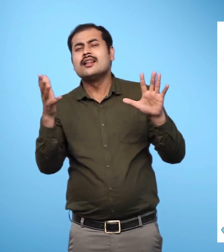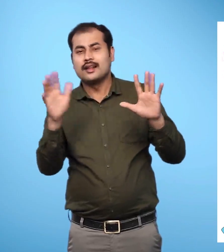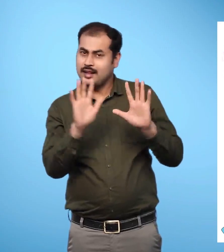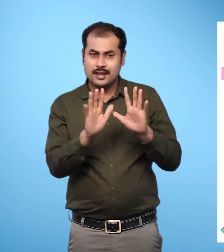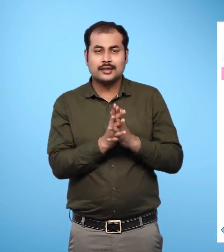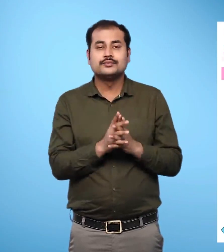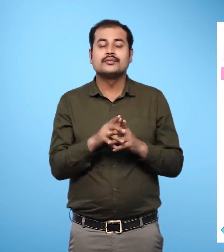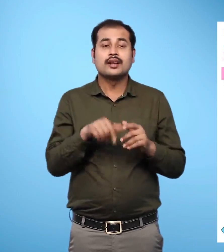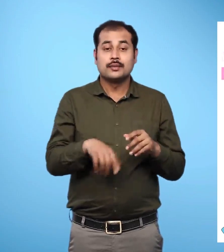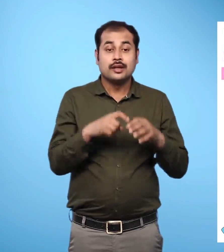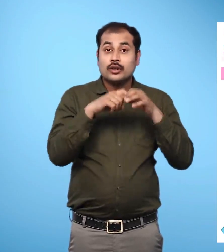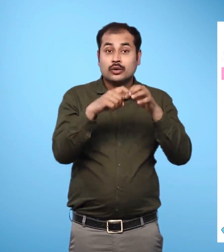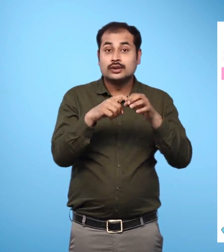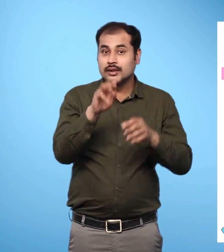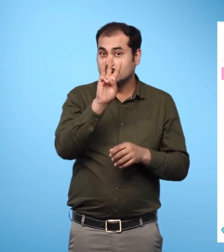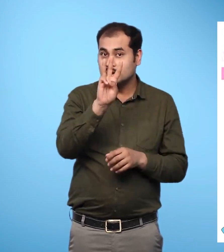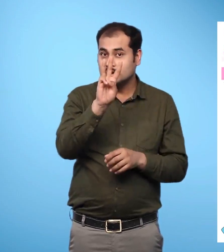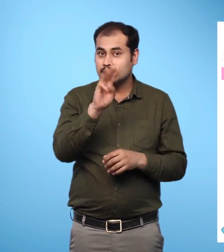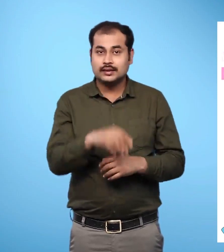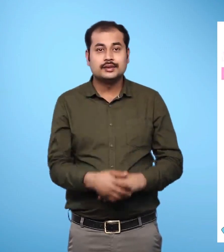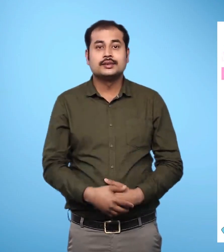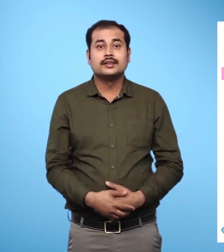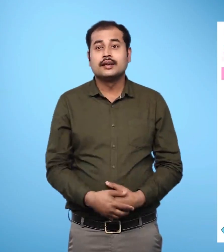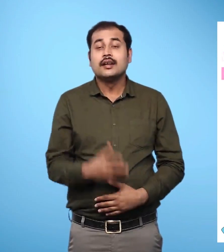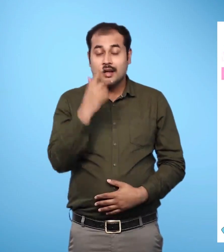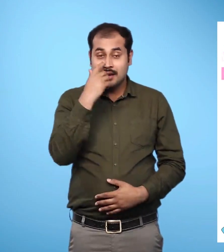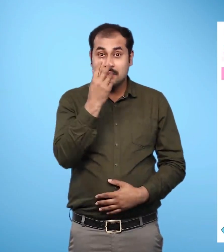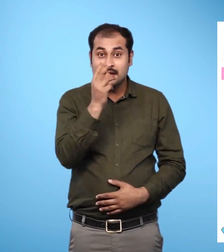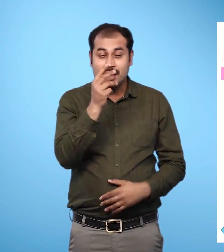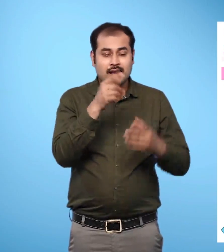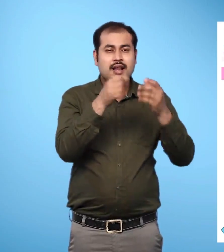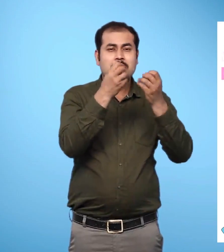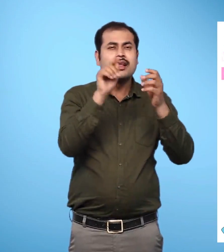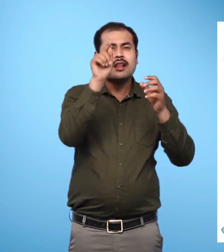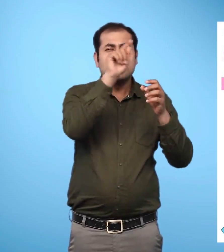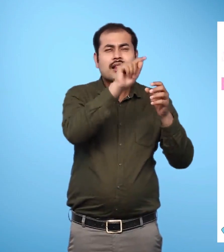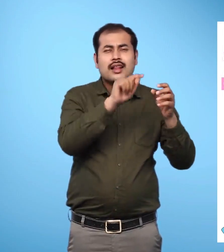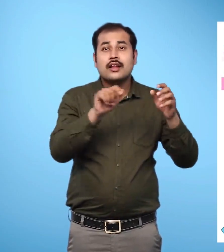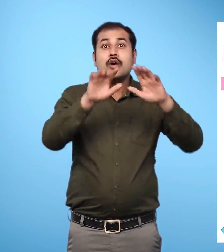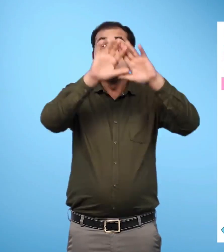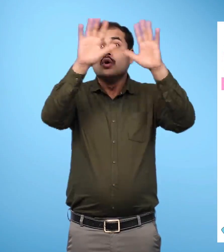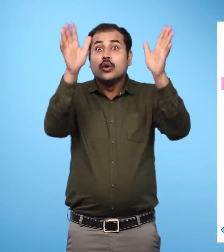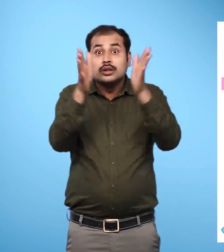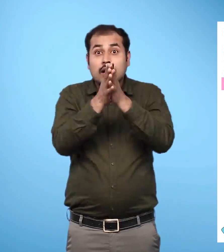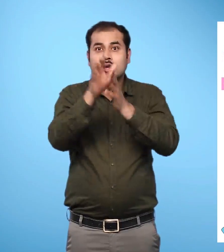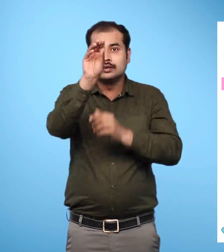Question 3 Count the number of onions and write in the writing space.